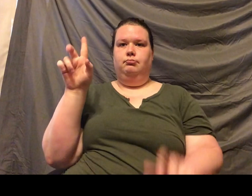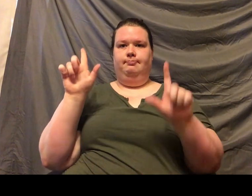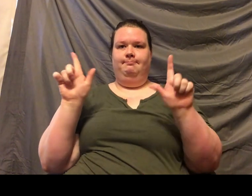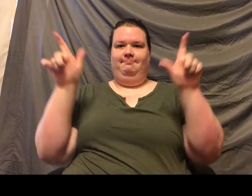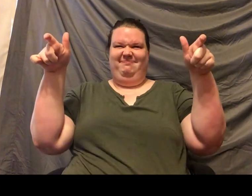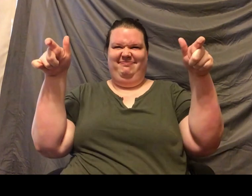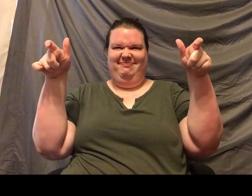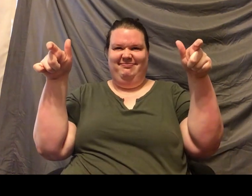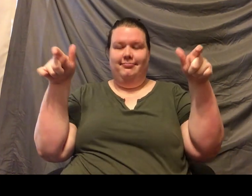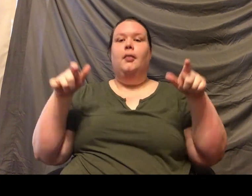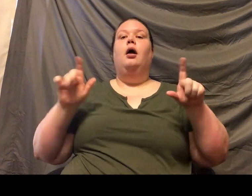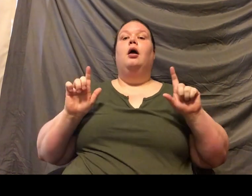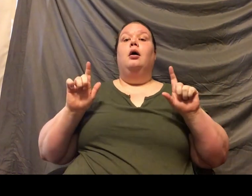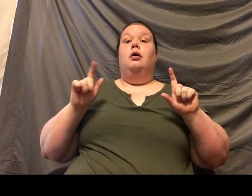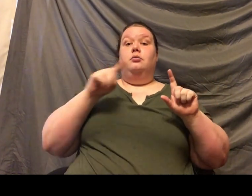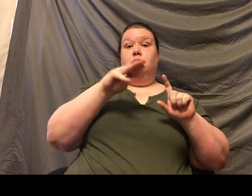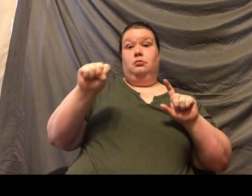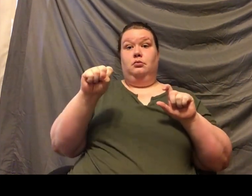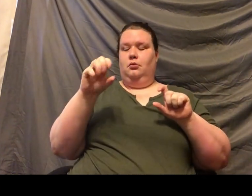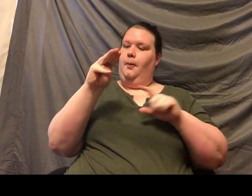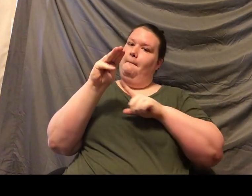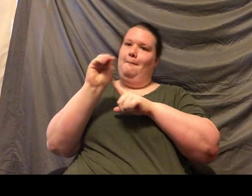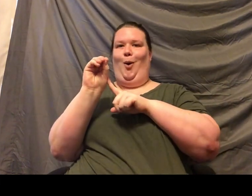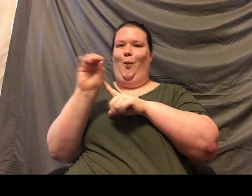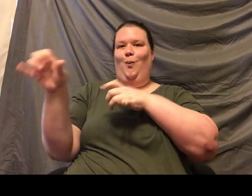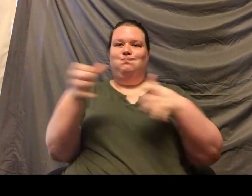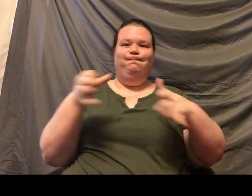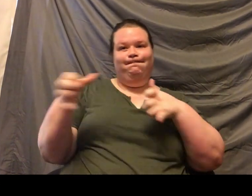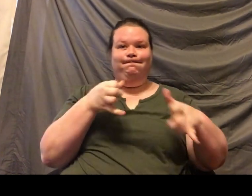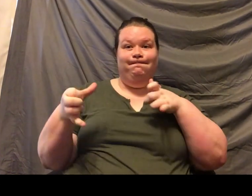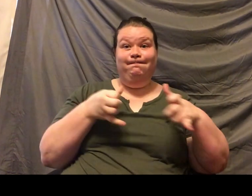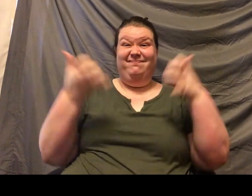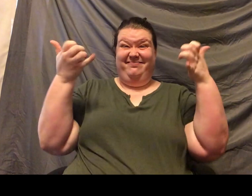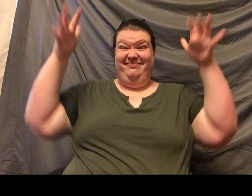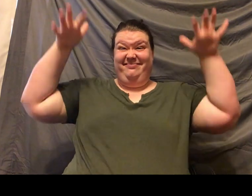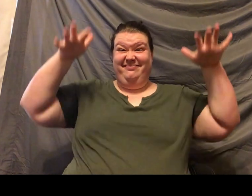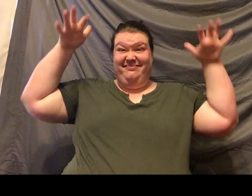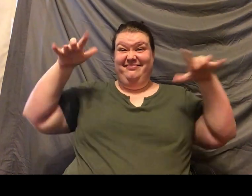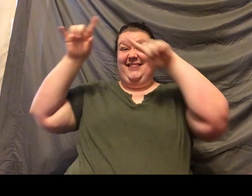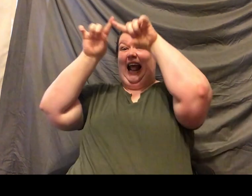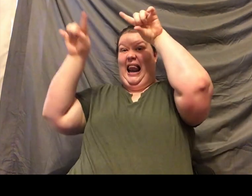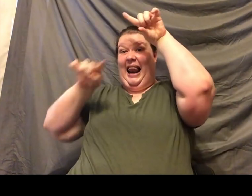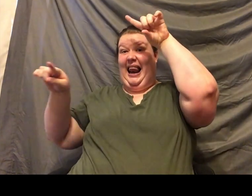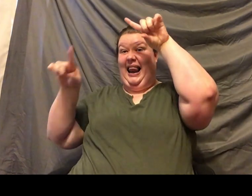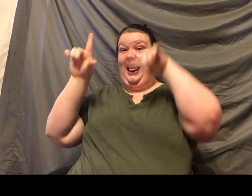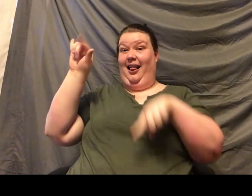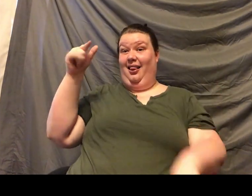try to get Lightning He's been kind of sleepy today. We've kind of got a rainy, dreary day going on. But yeah, let's take out